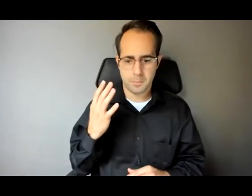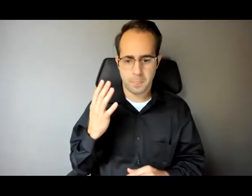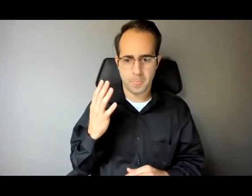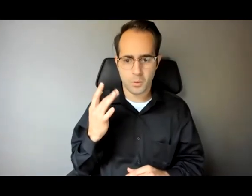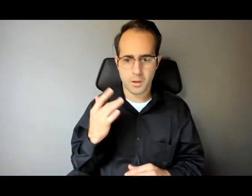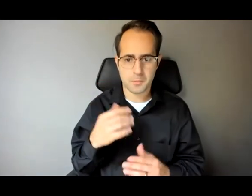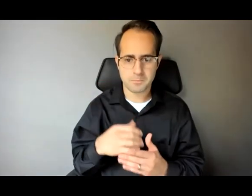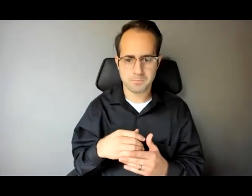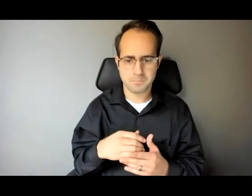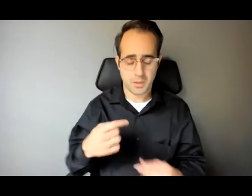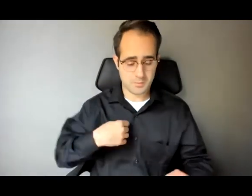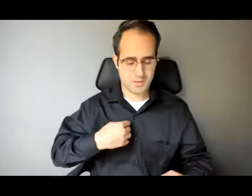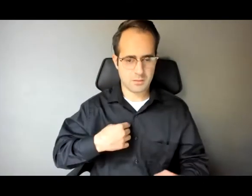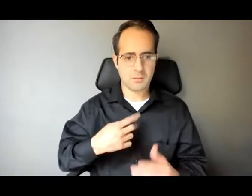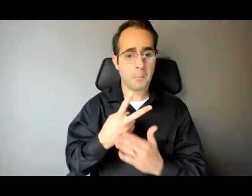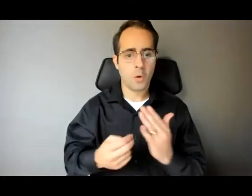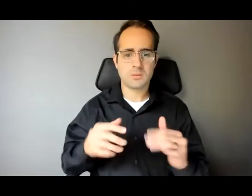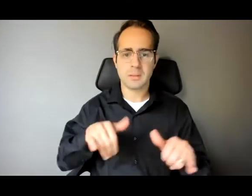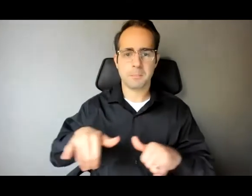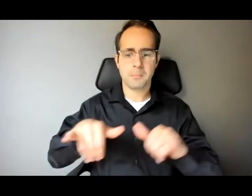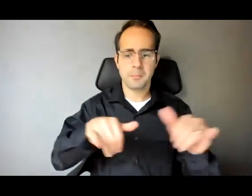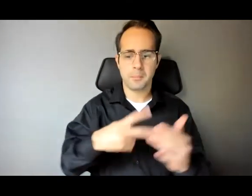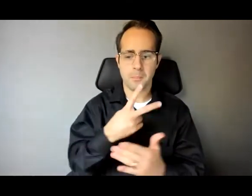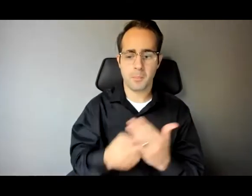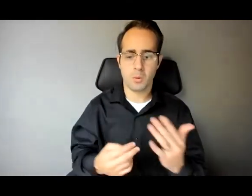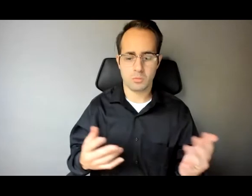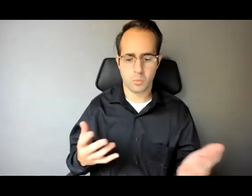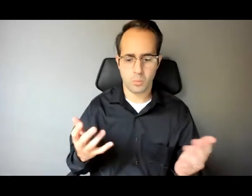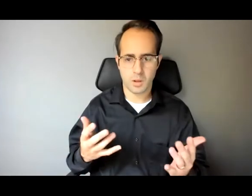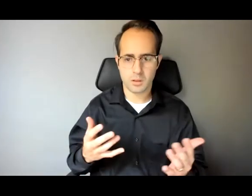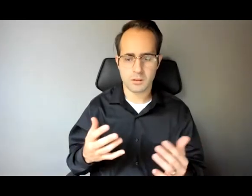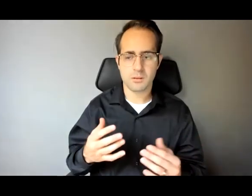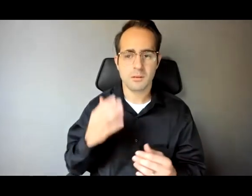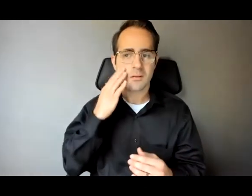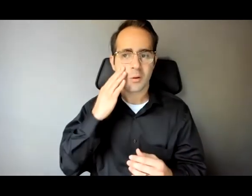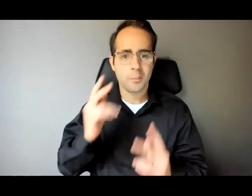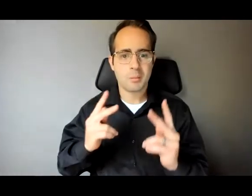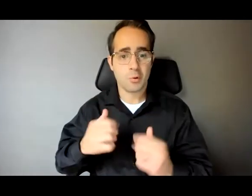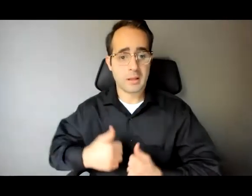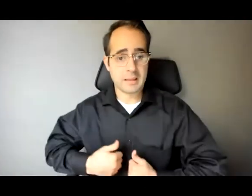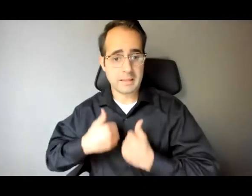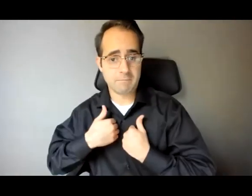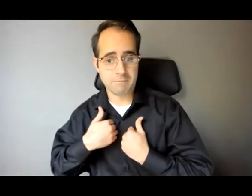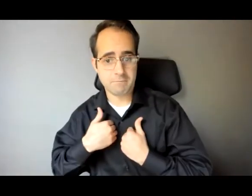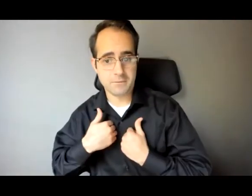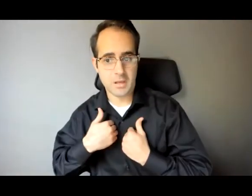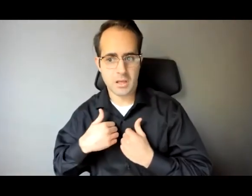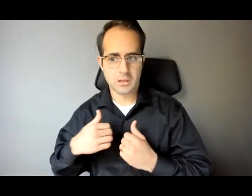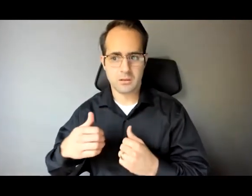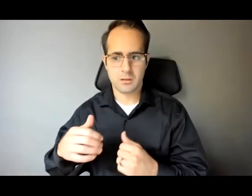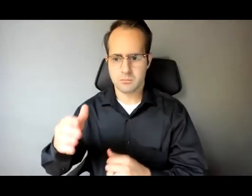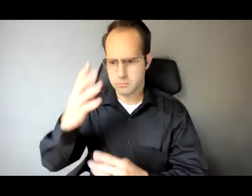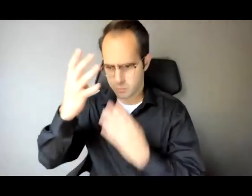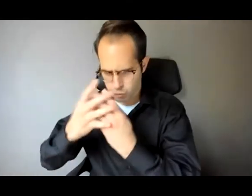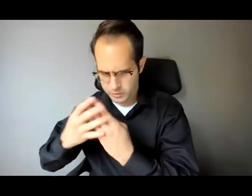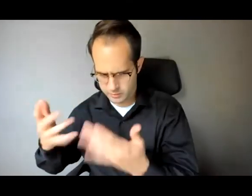I am both each of you are both like people don't live in the thick lines that we tend to draw just so that we